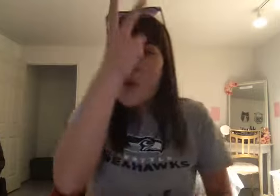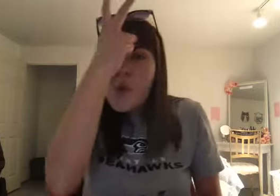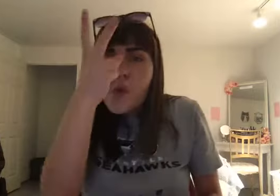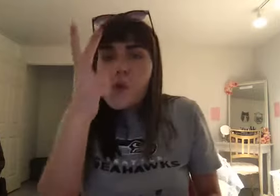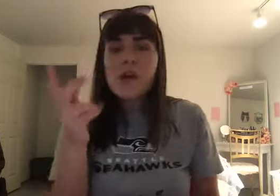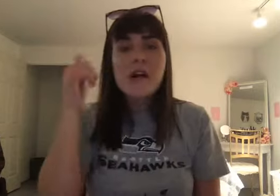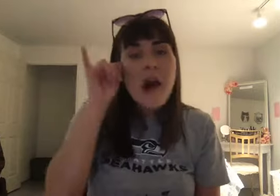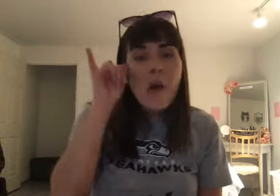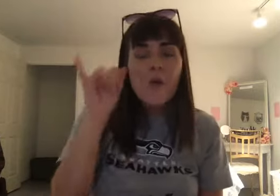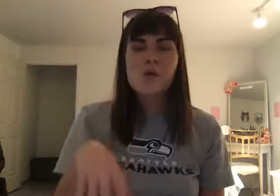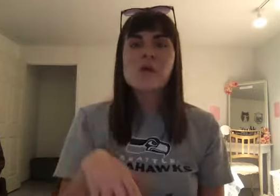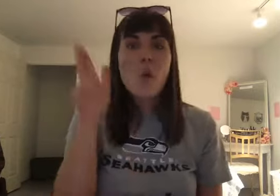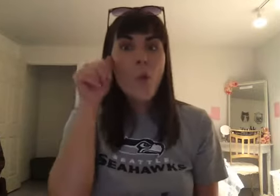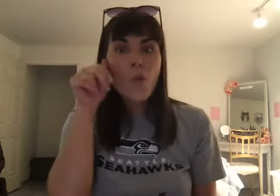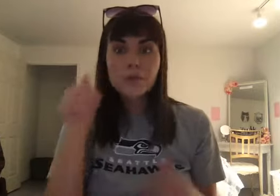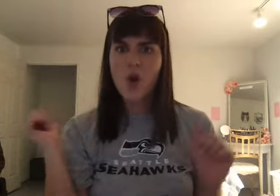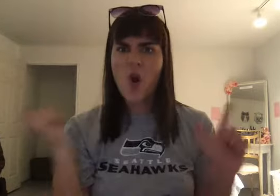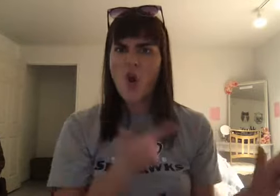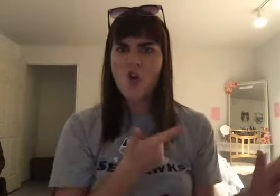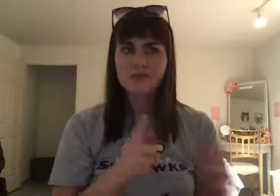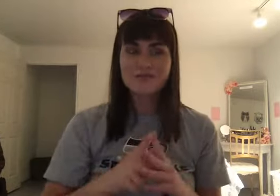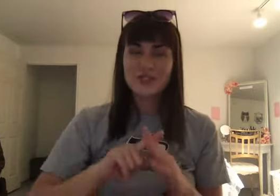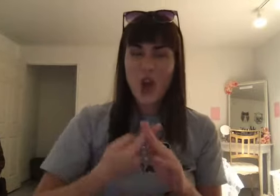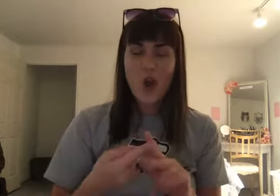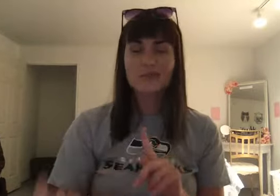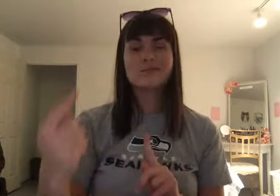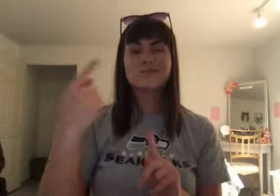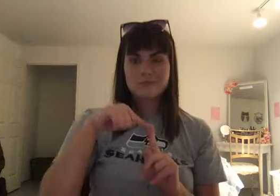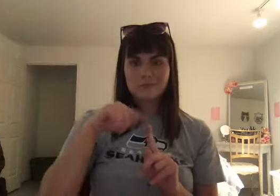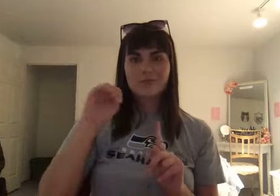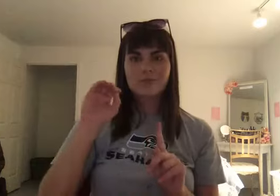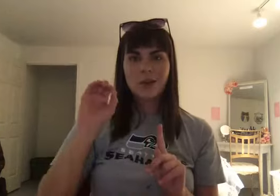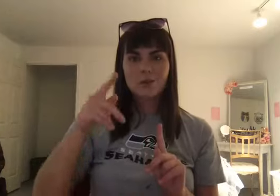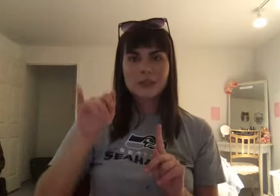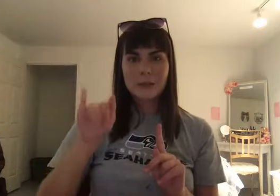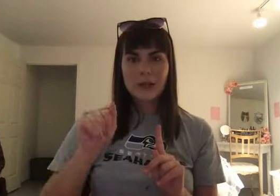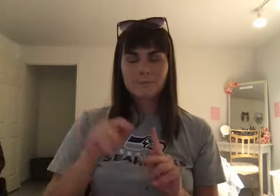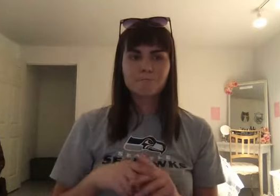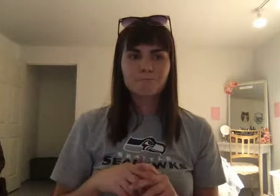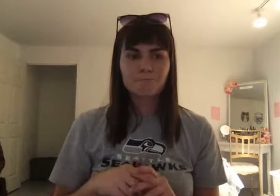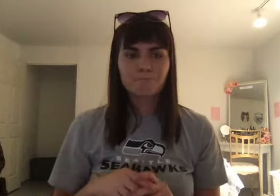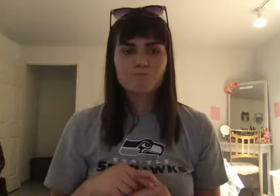cows, and horses all originate in Mesopotamia. And they traded these goods